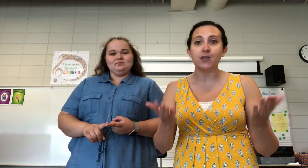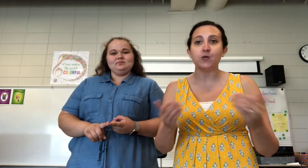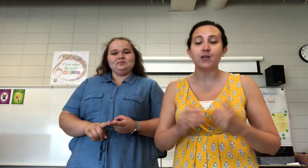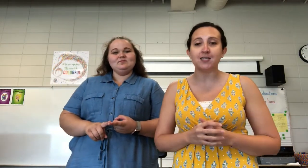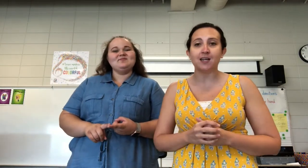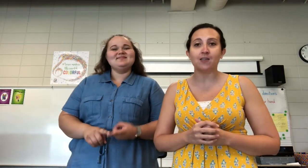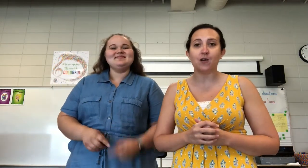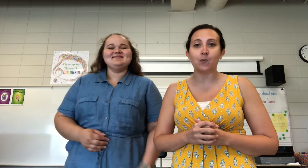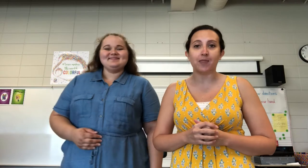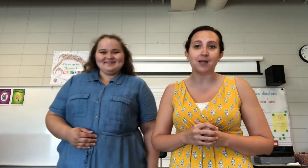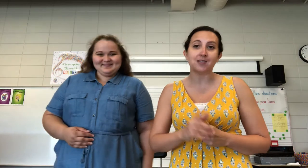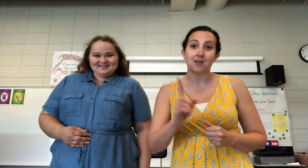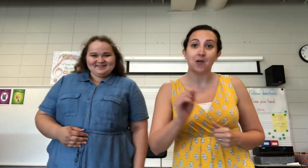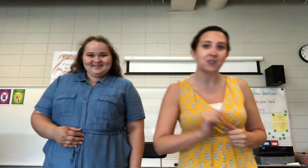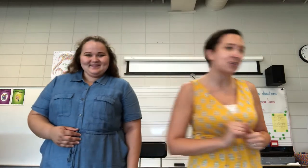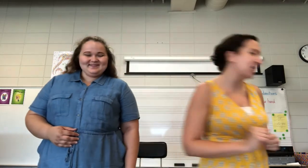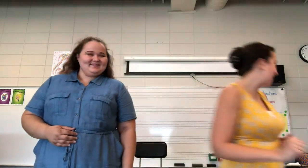you can sing along with us. I'll start it.